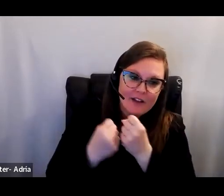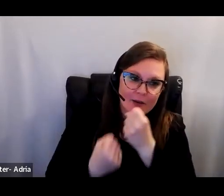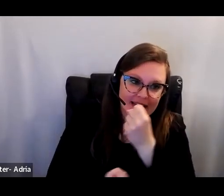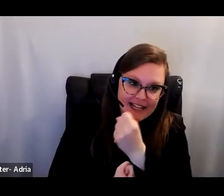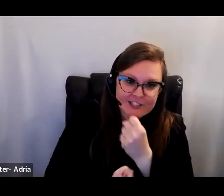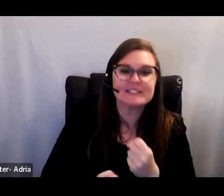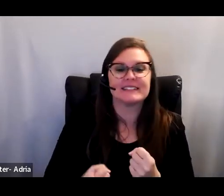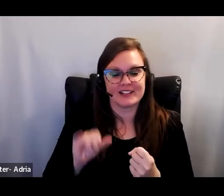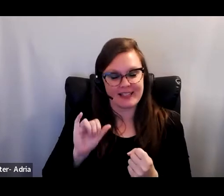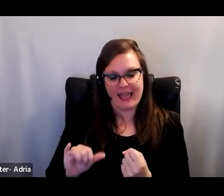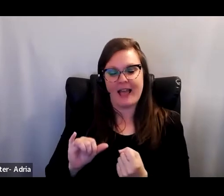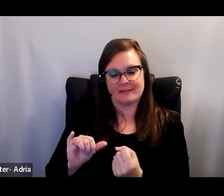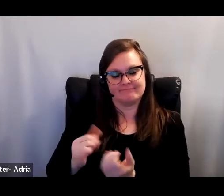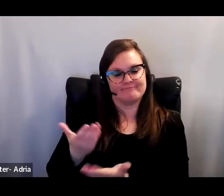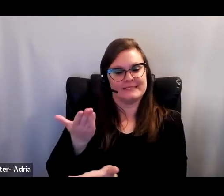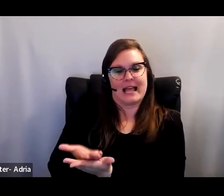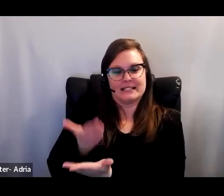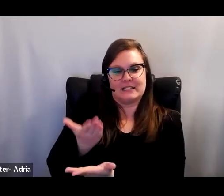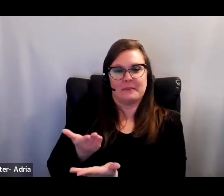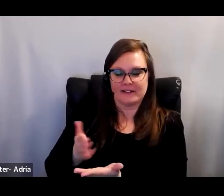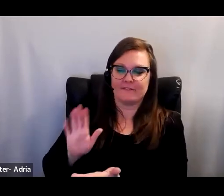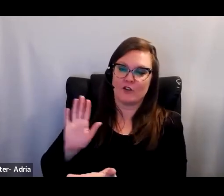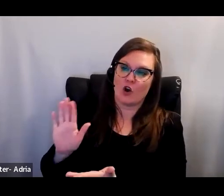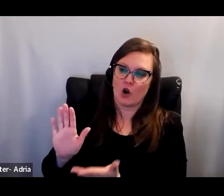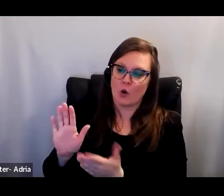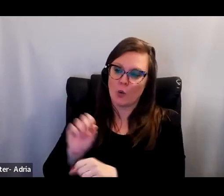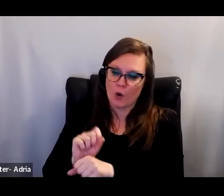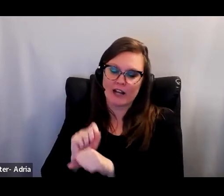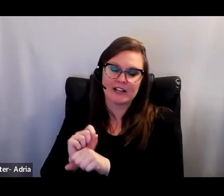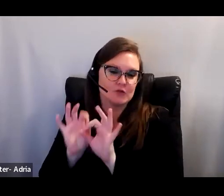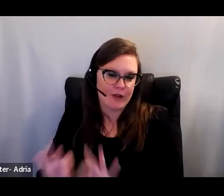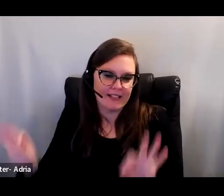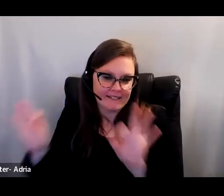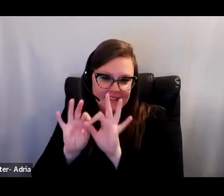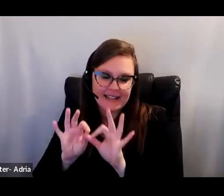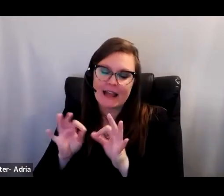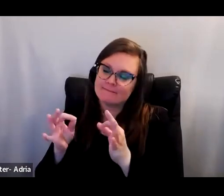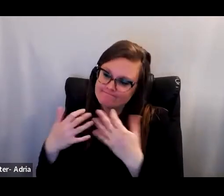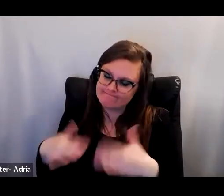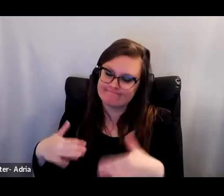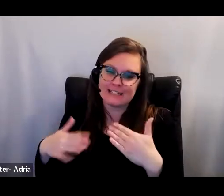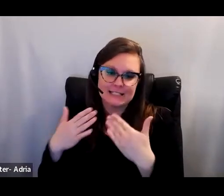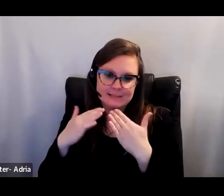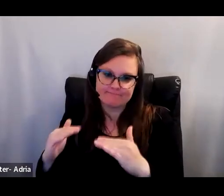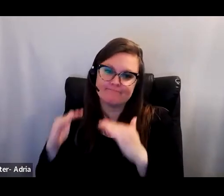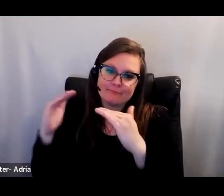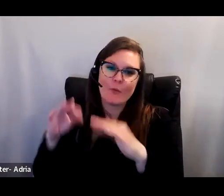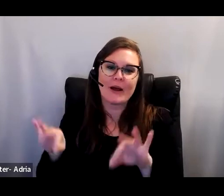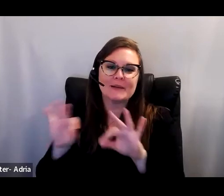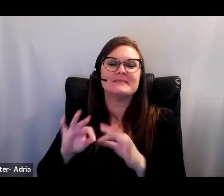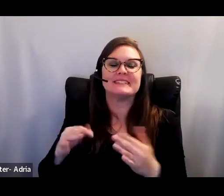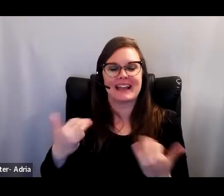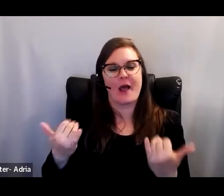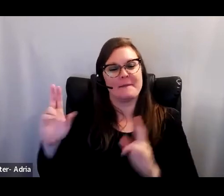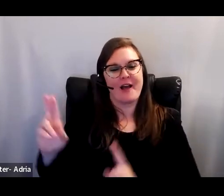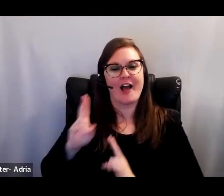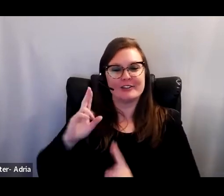testament, I think, to the relevance and importance of her work. It is my pleasure and honor to introduce Amanda Datnow.